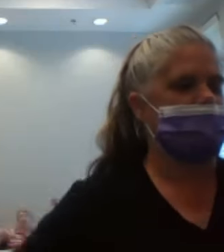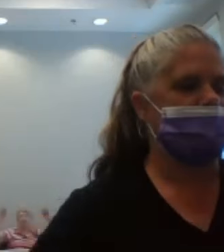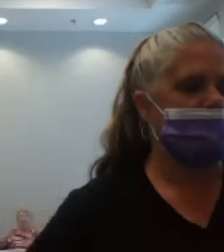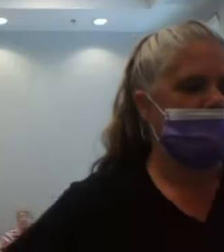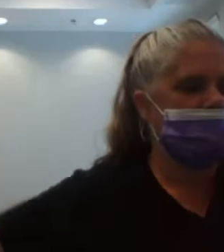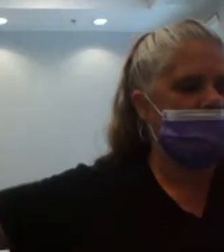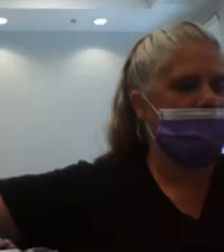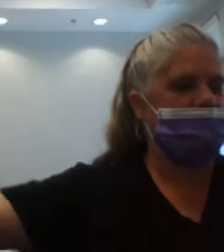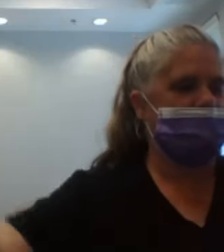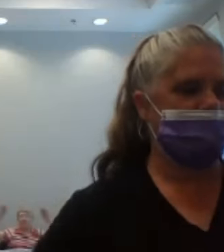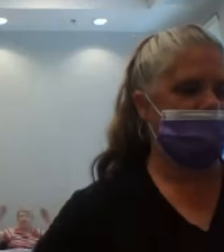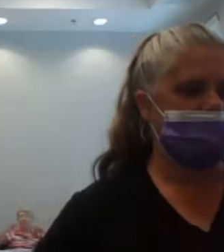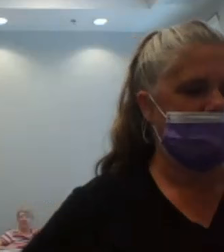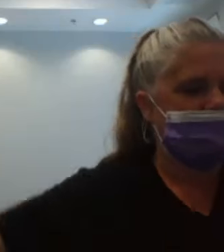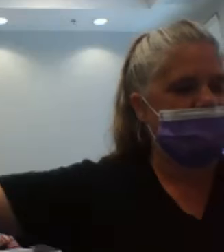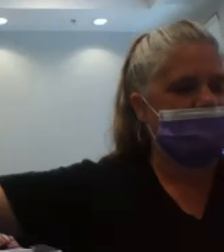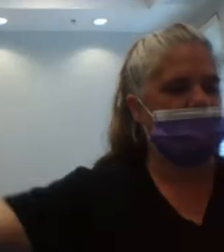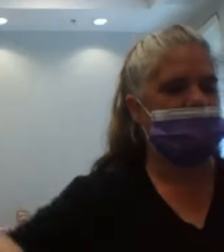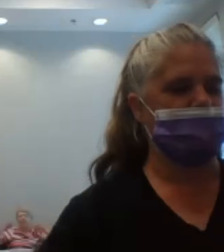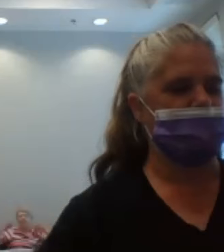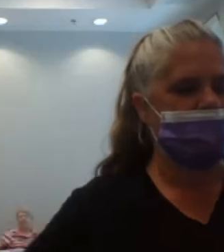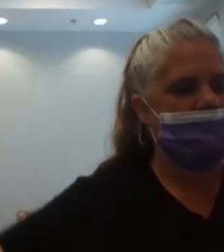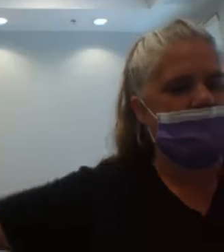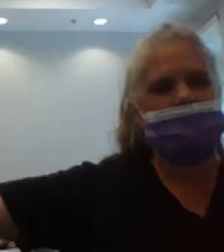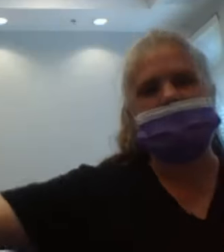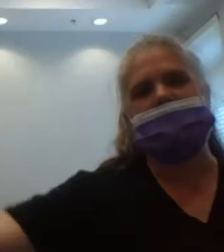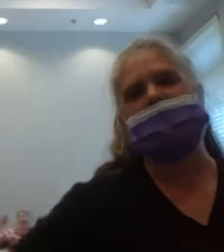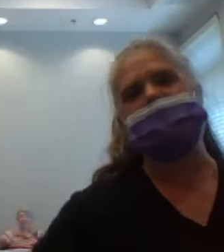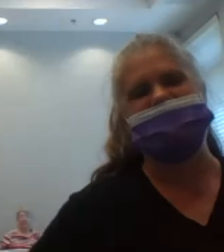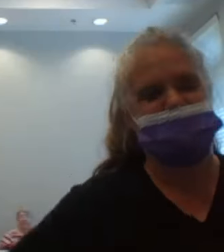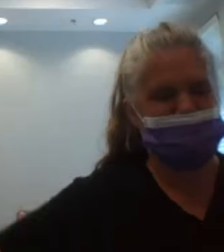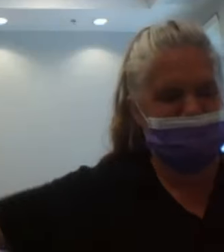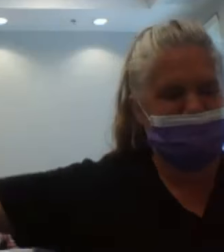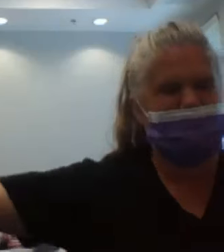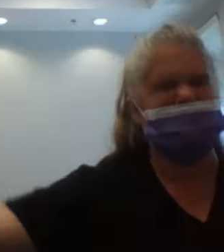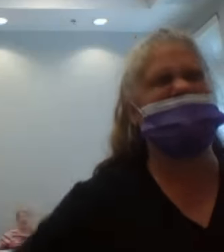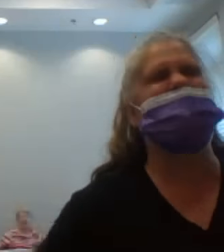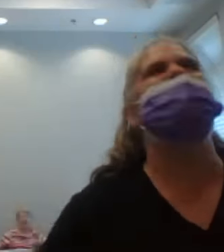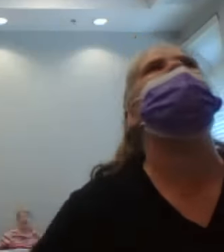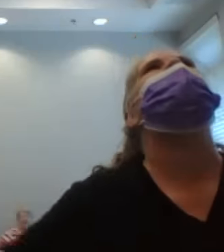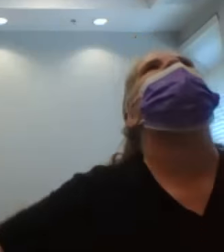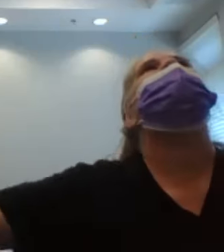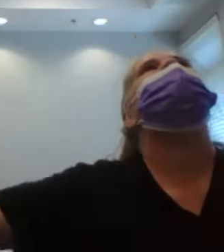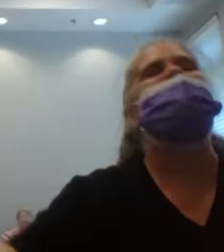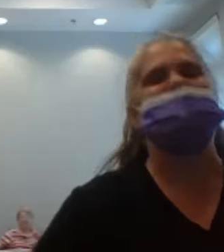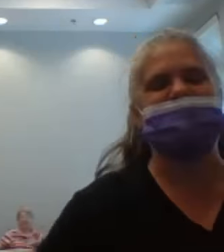nine, 10, 11, 12, 13,